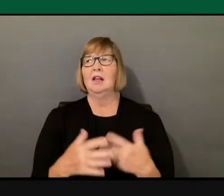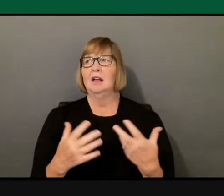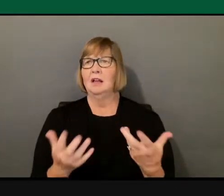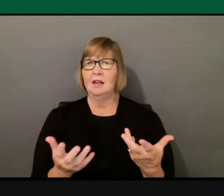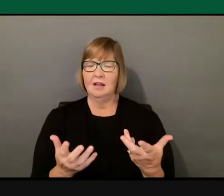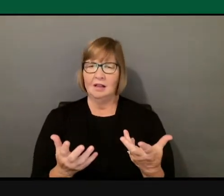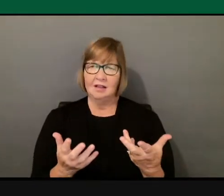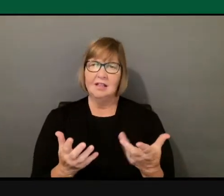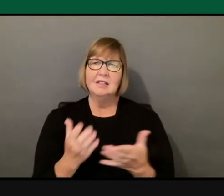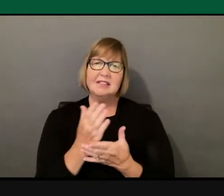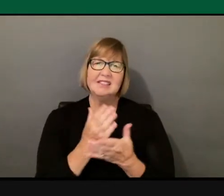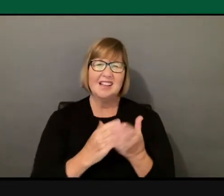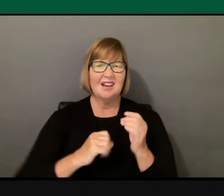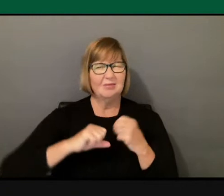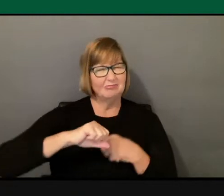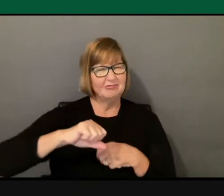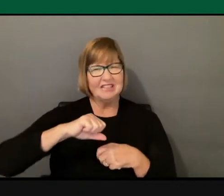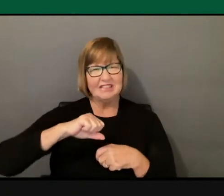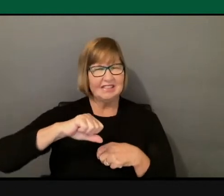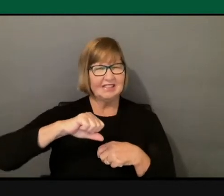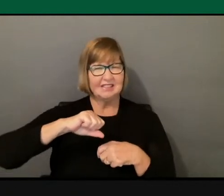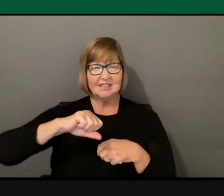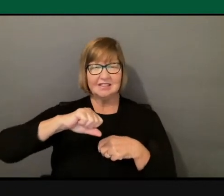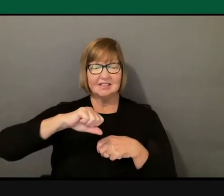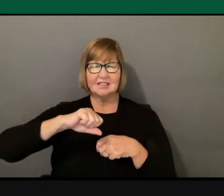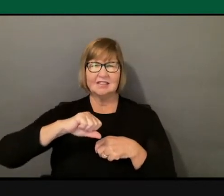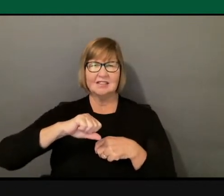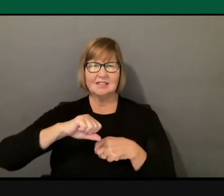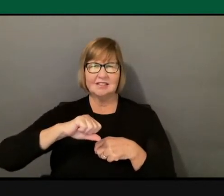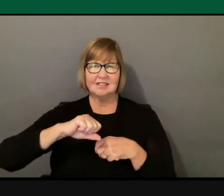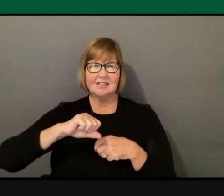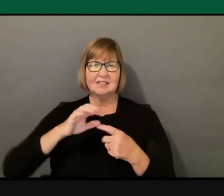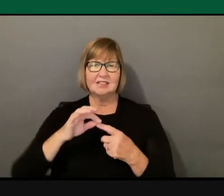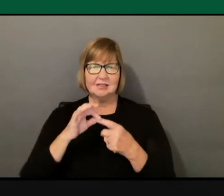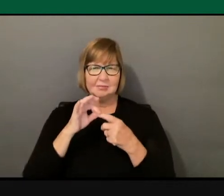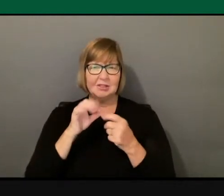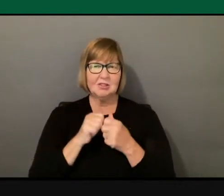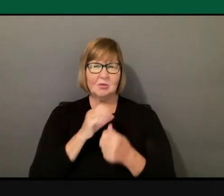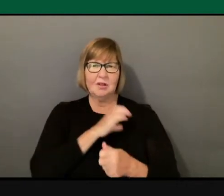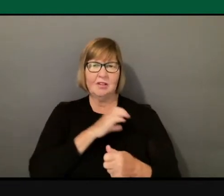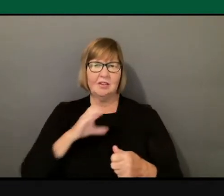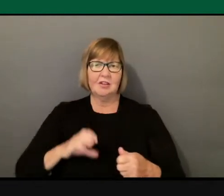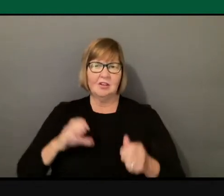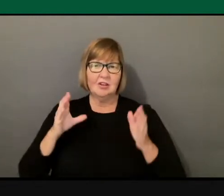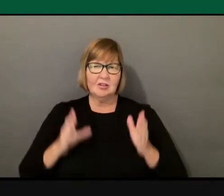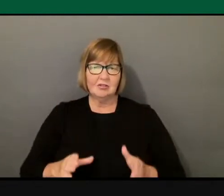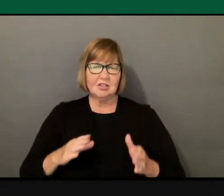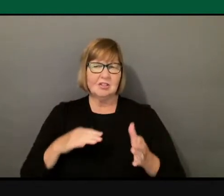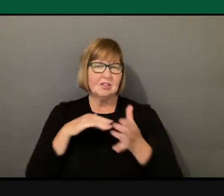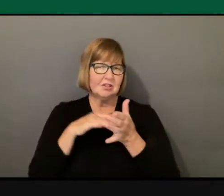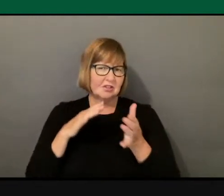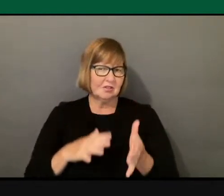There's some resistance, I think, especially among Christians, students, perhaps, right? Because if